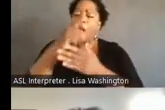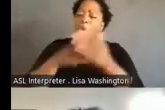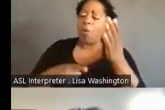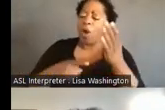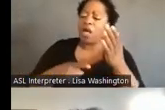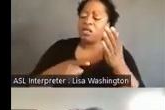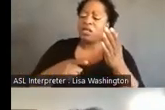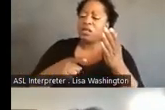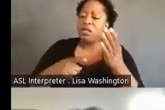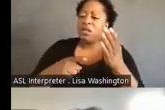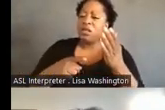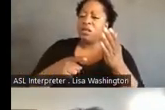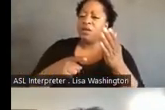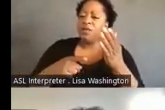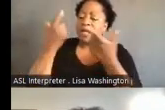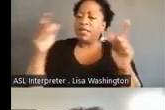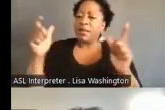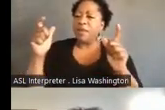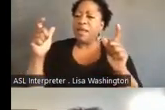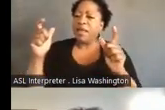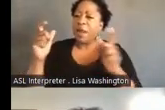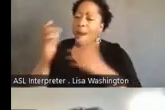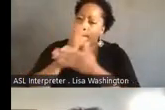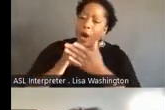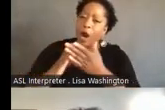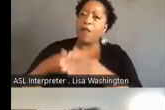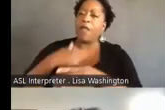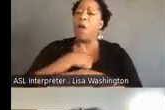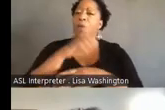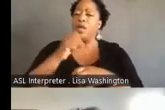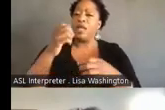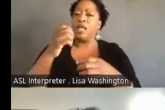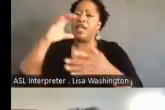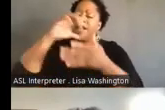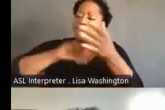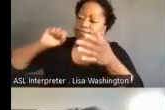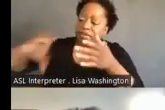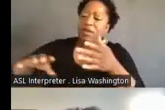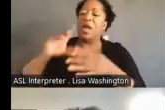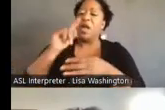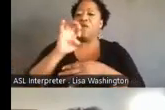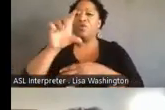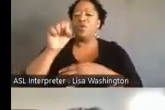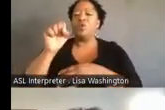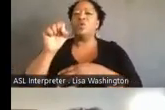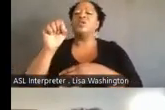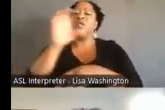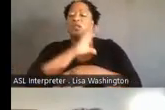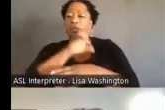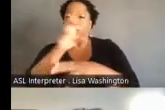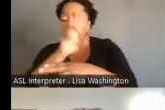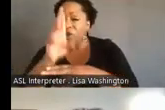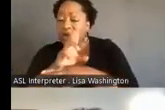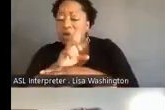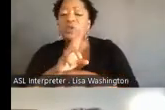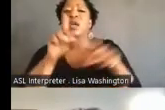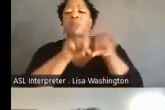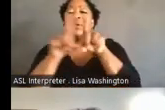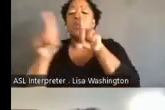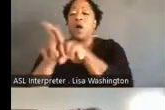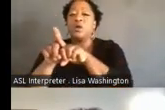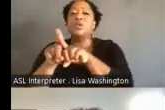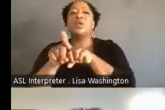a big chunk that we take out of the set of tools that they have at their disposal, but also that